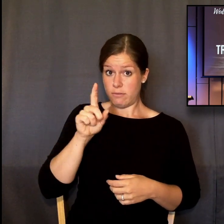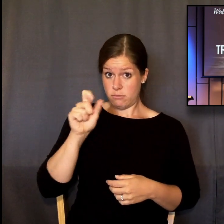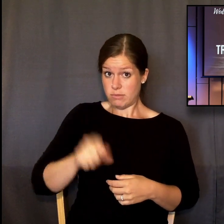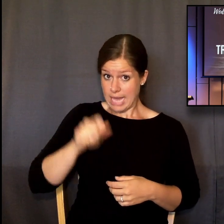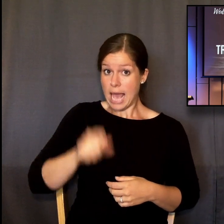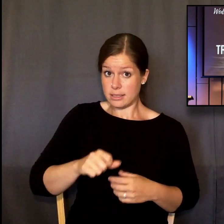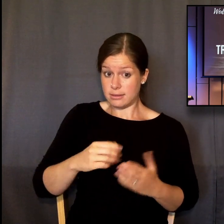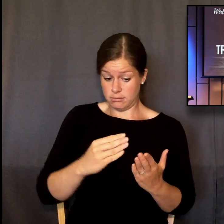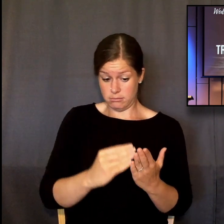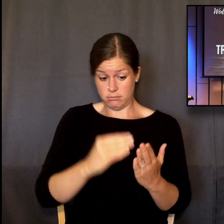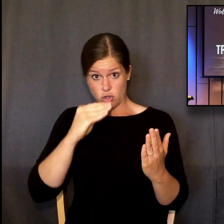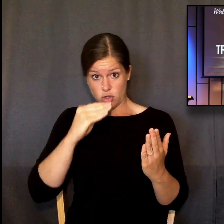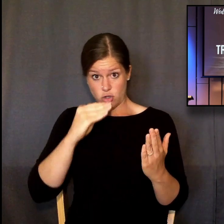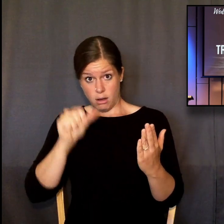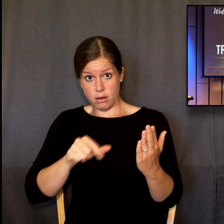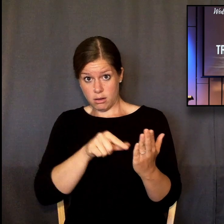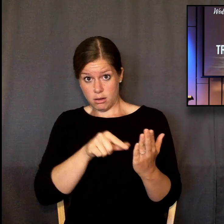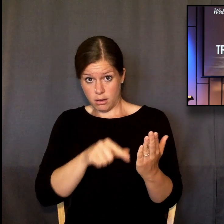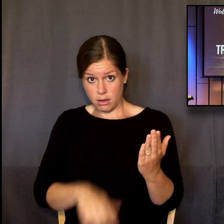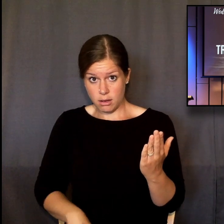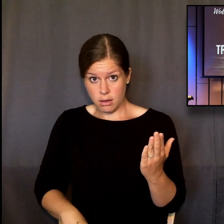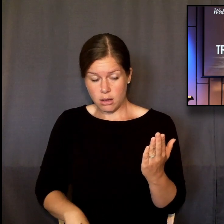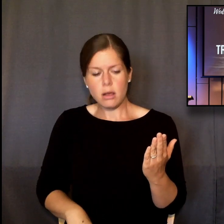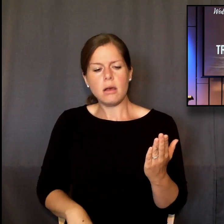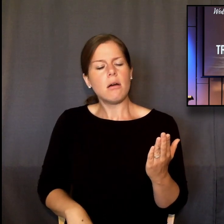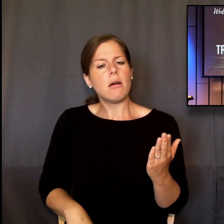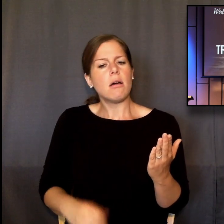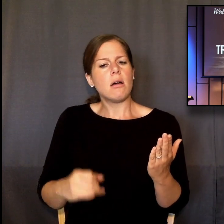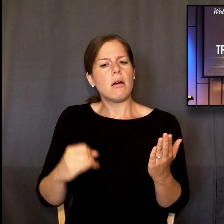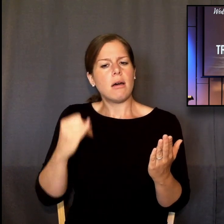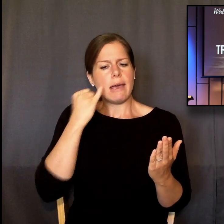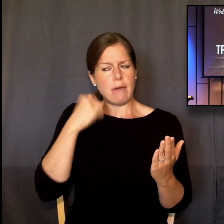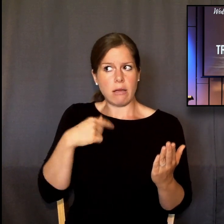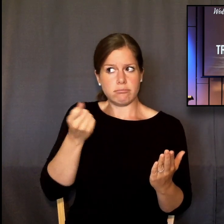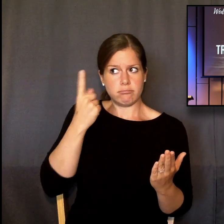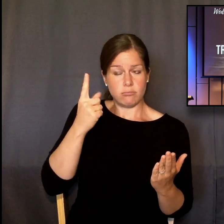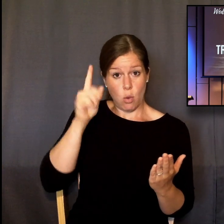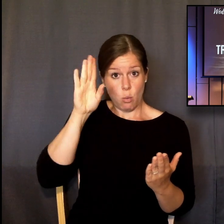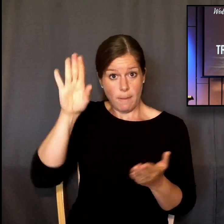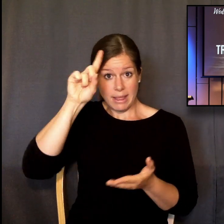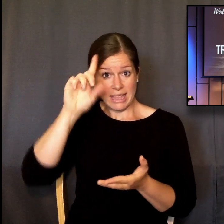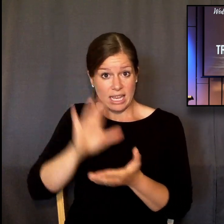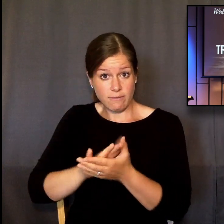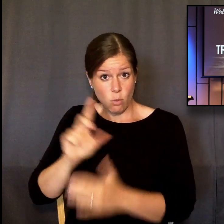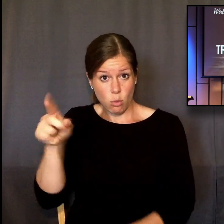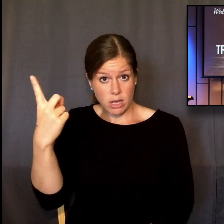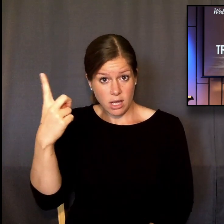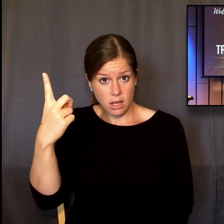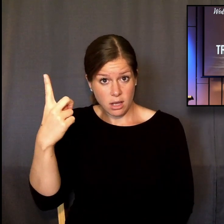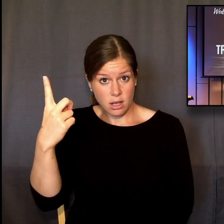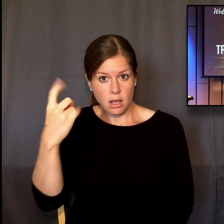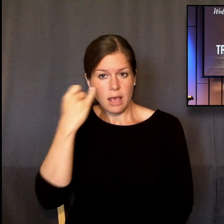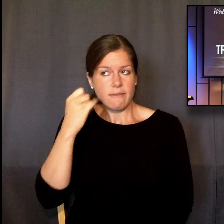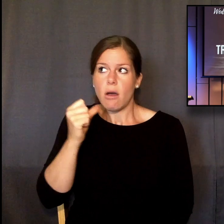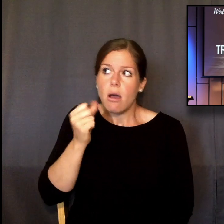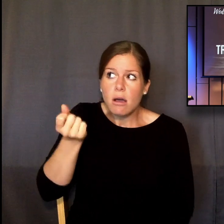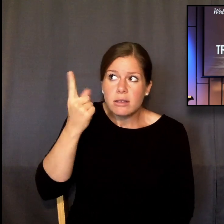this, will I believe it only if I understand it? And will I believe it only if all of my questions are answered to my